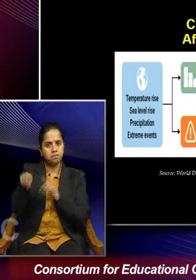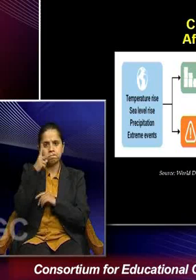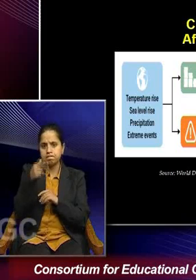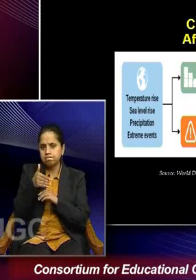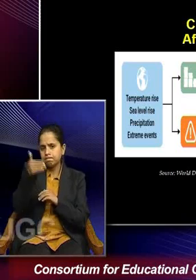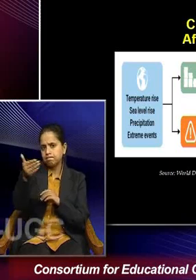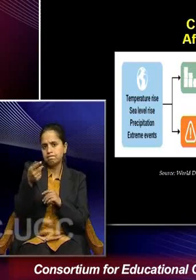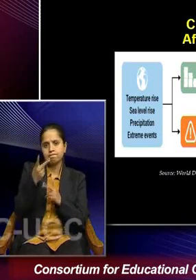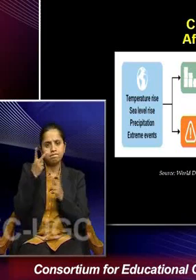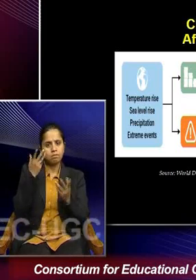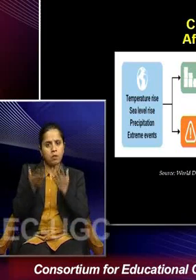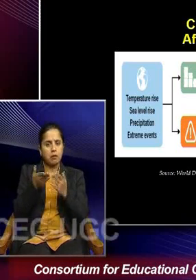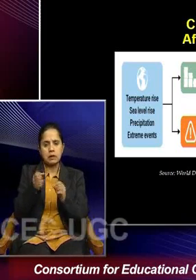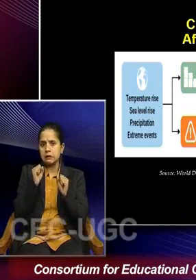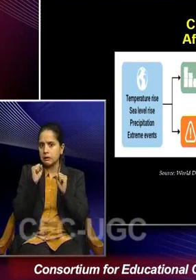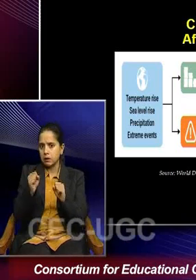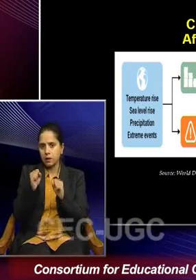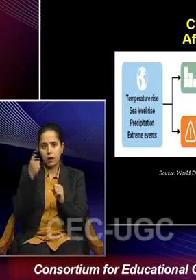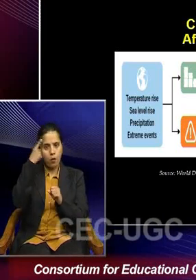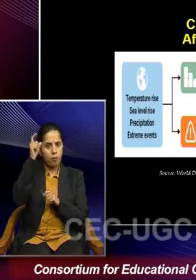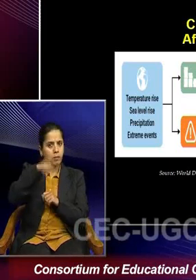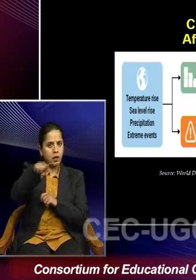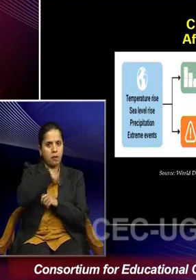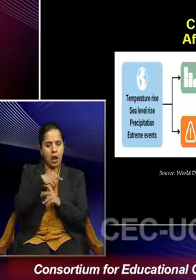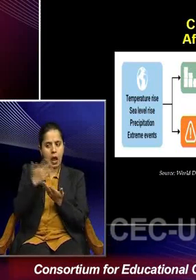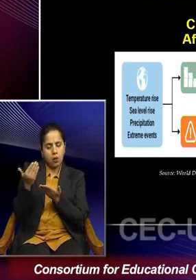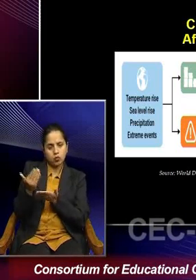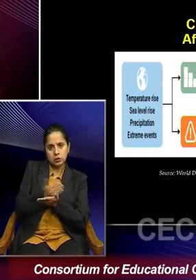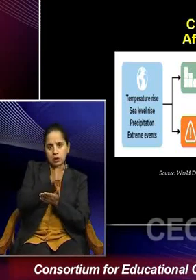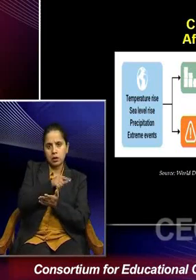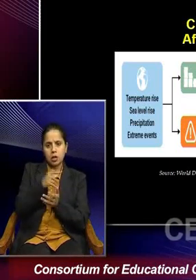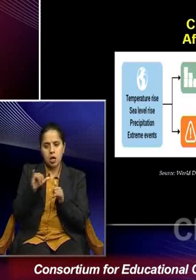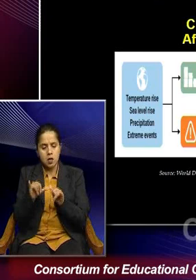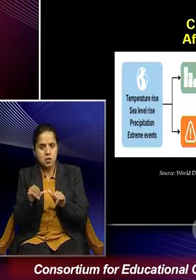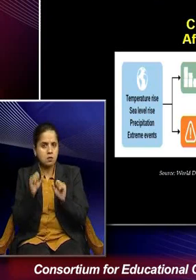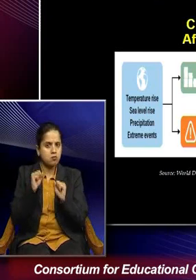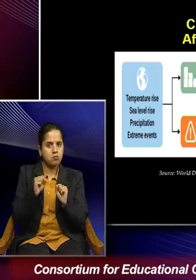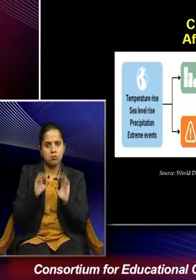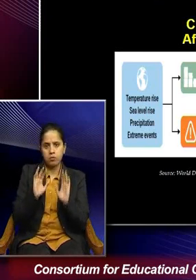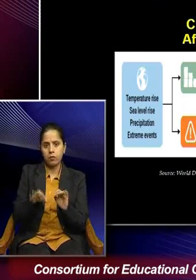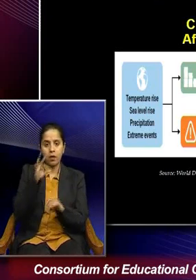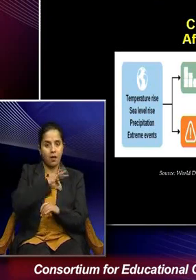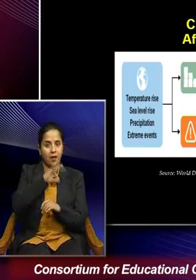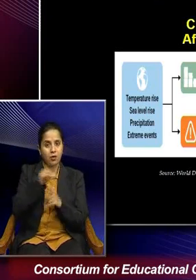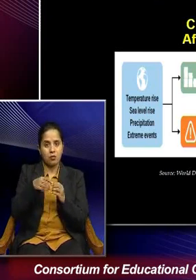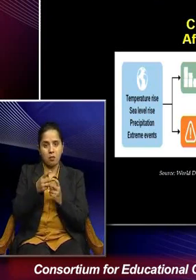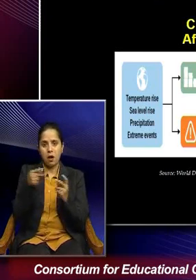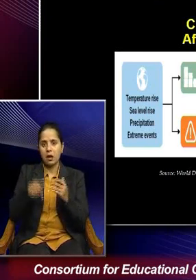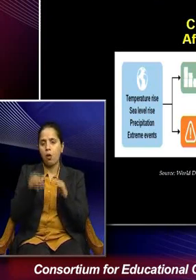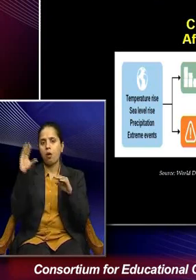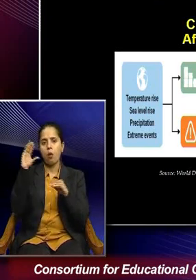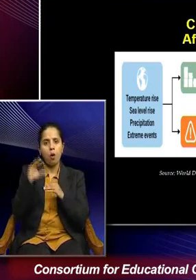scenario where it is become very difficult for people to secure the means of subsistence, you know. So, the earning options are going down.